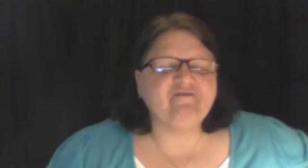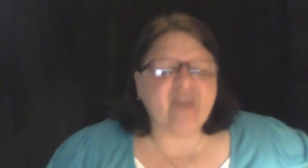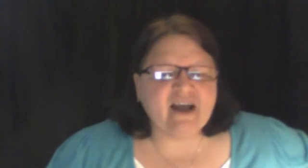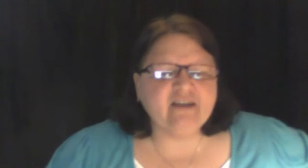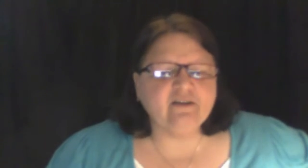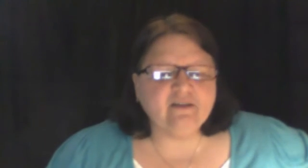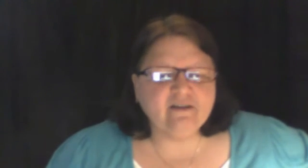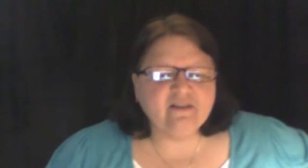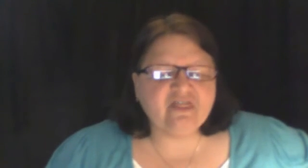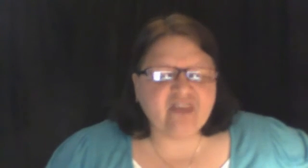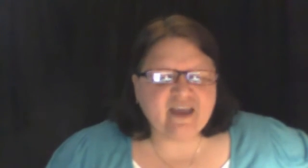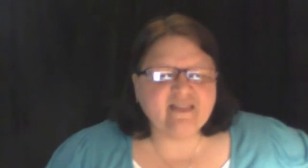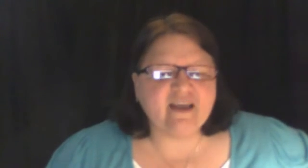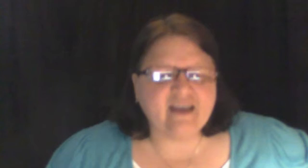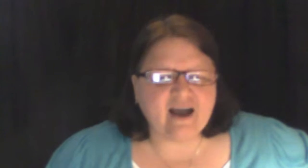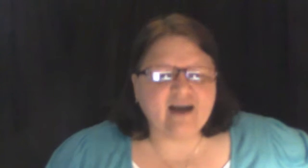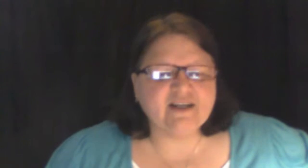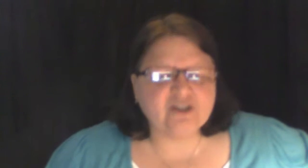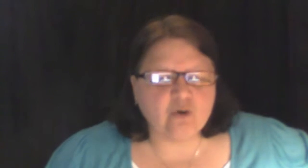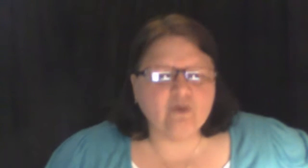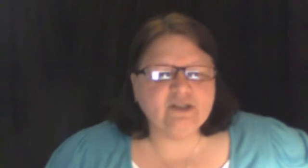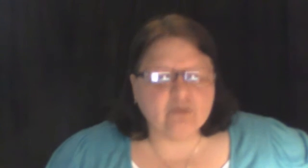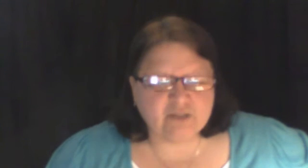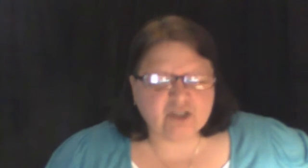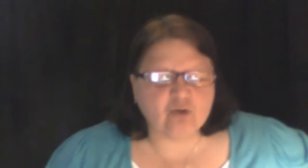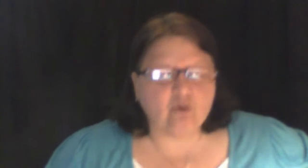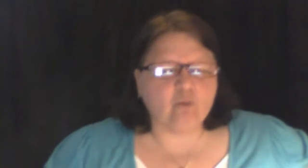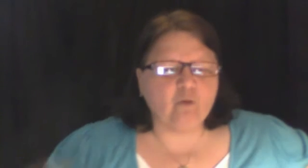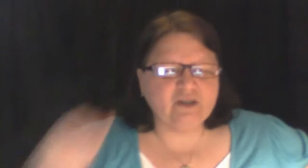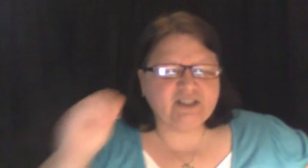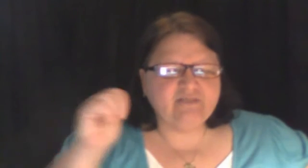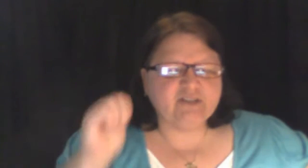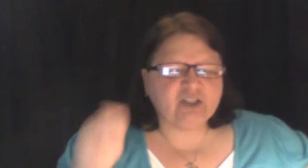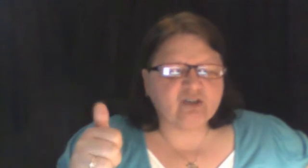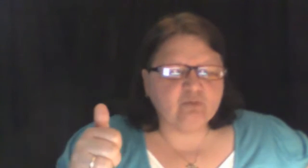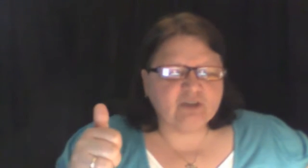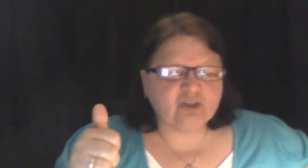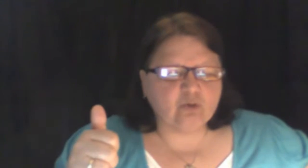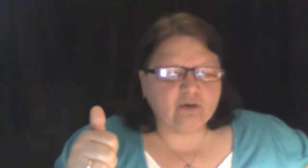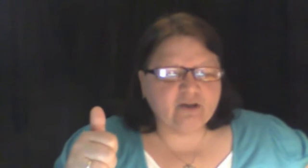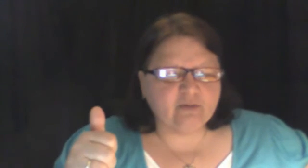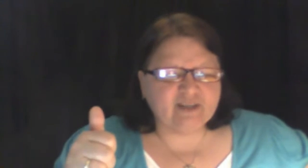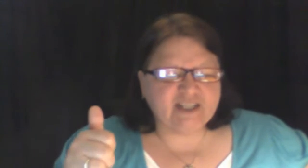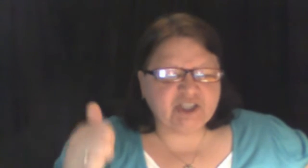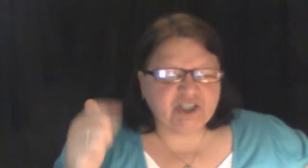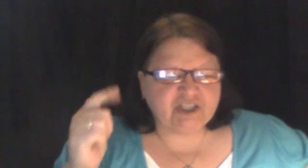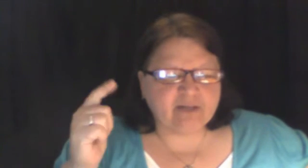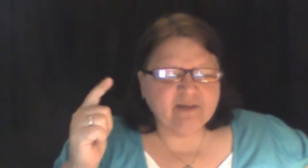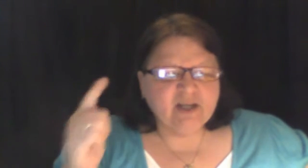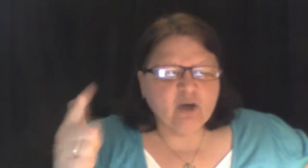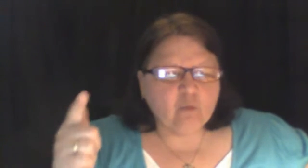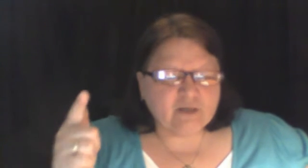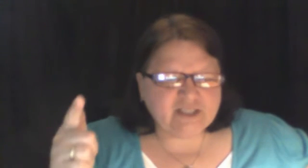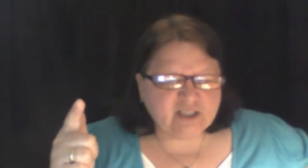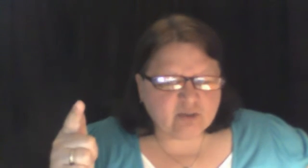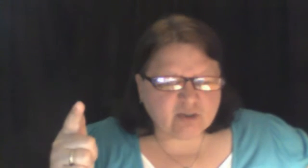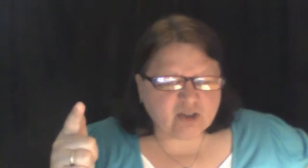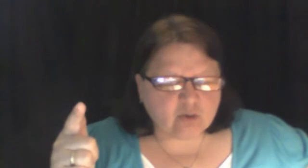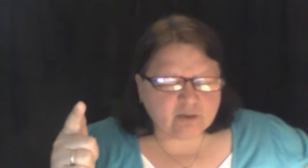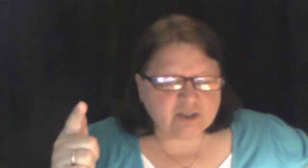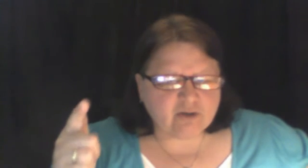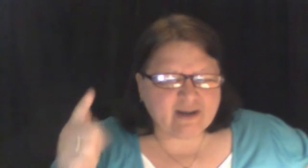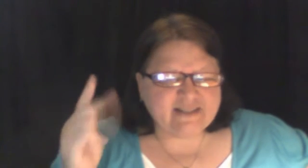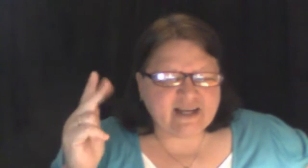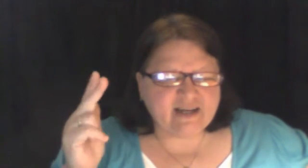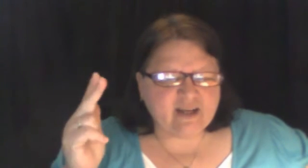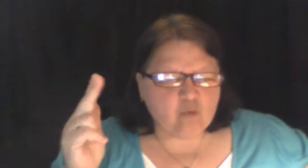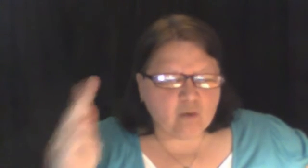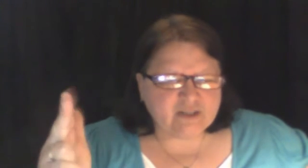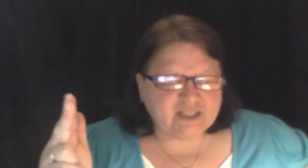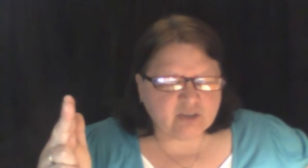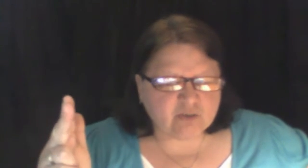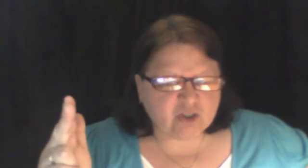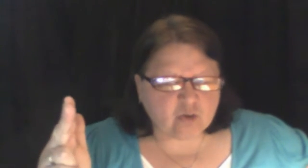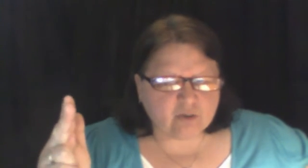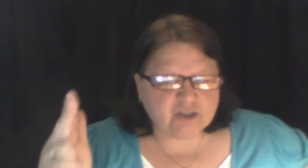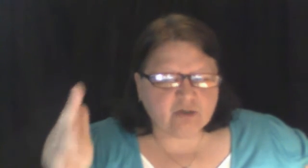final thing that God is going to restore once he's restored your relationship, once he's restored your identity, once he's restored your